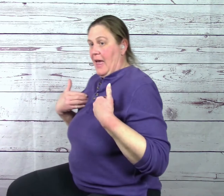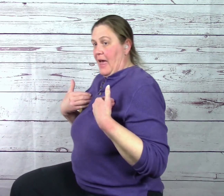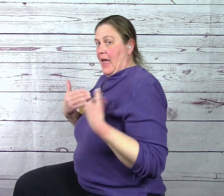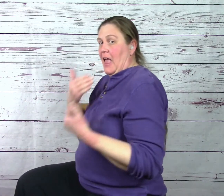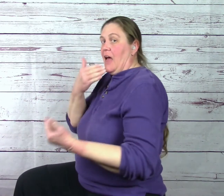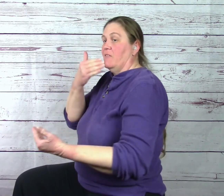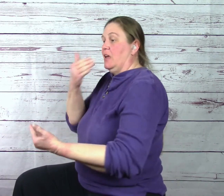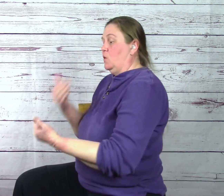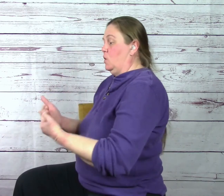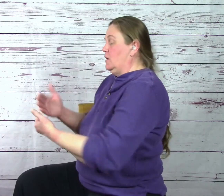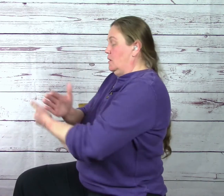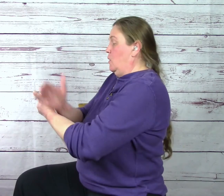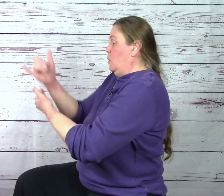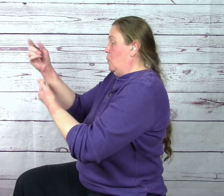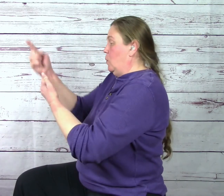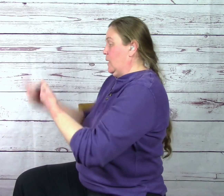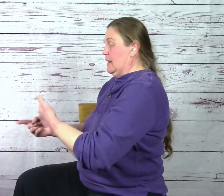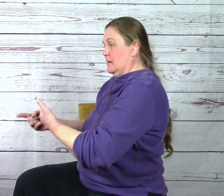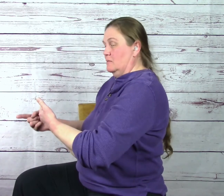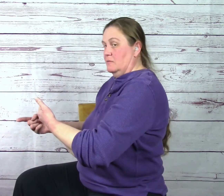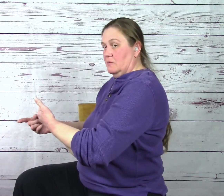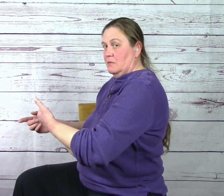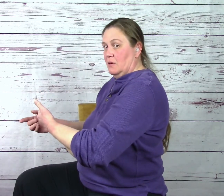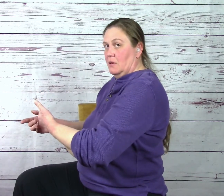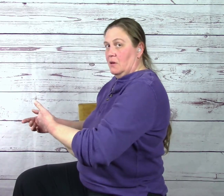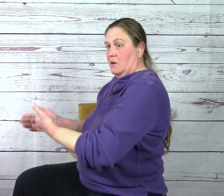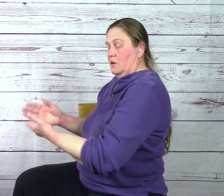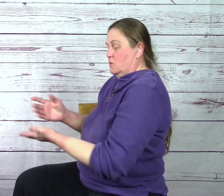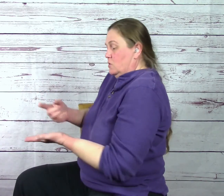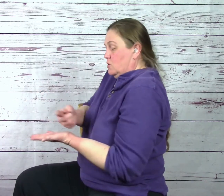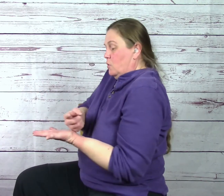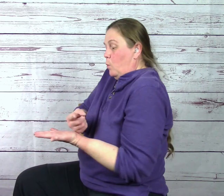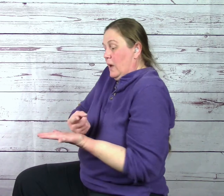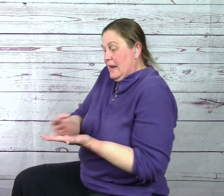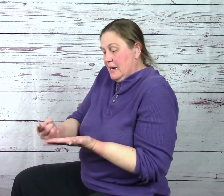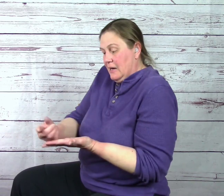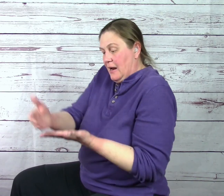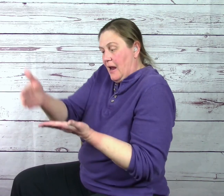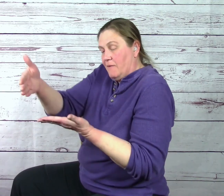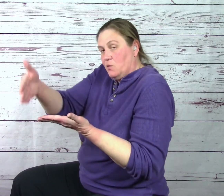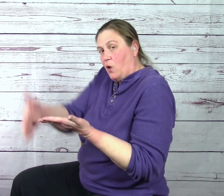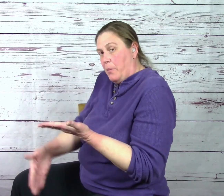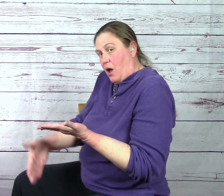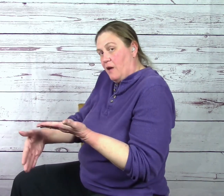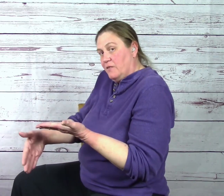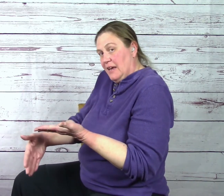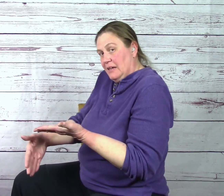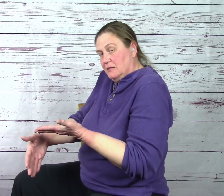Have a good weekend. So week and then drop it off at end.